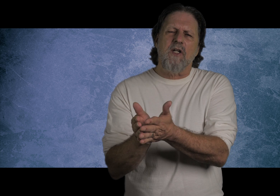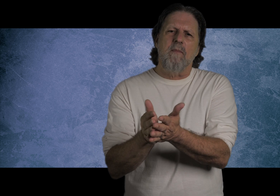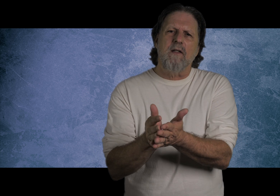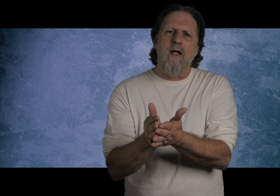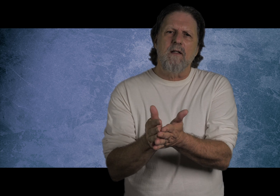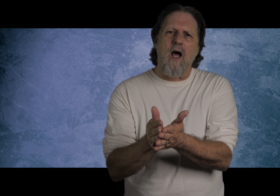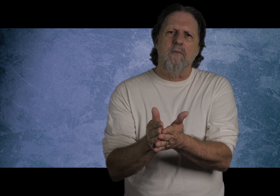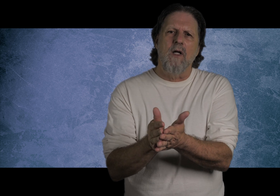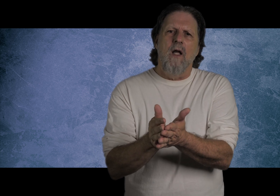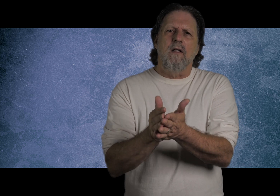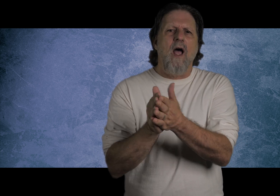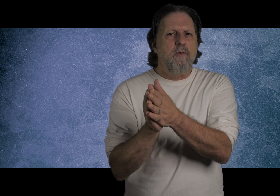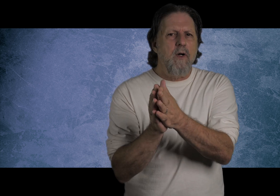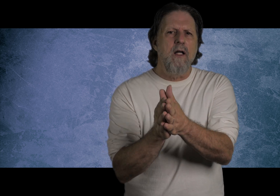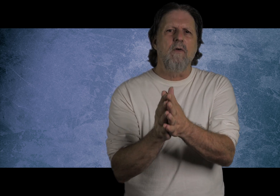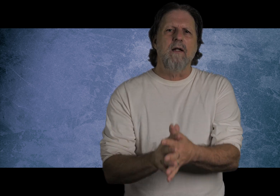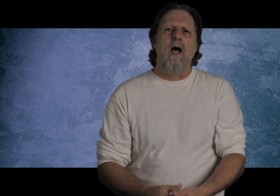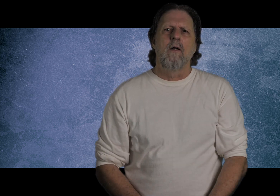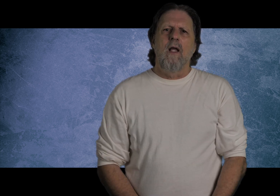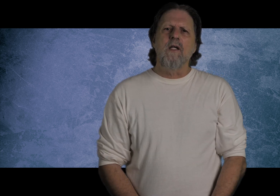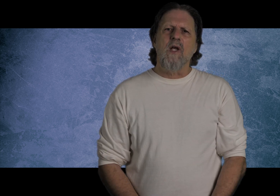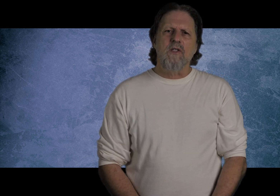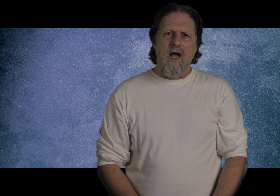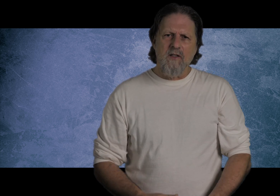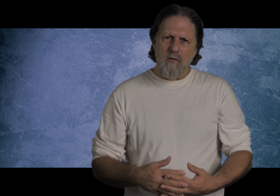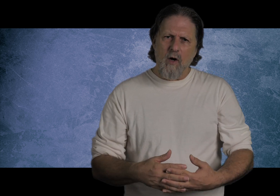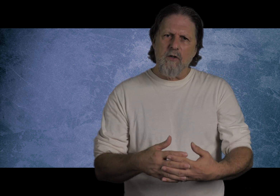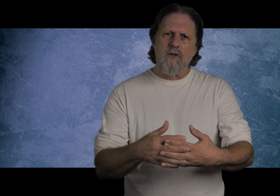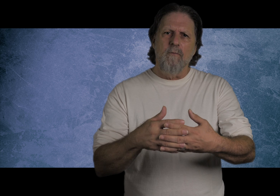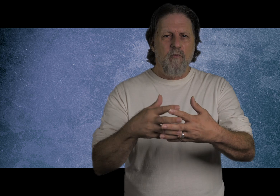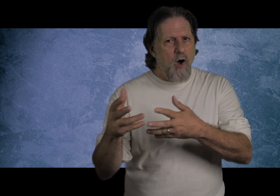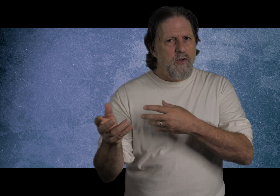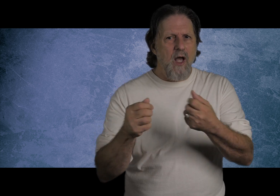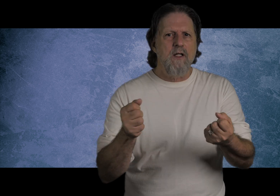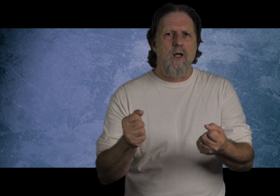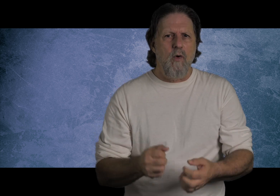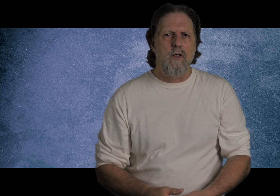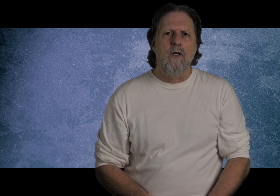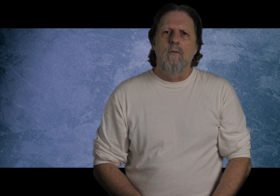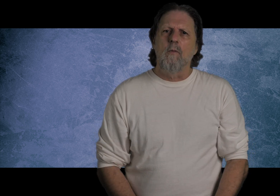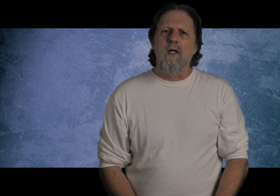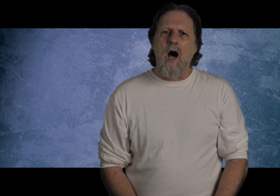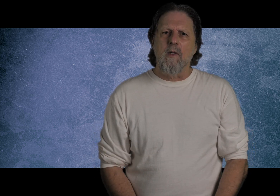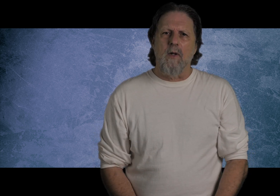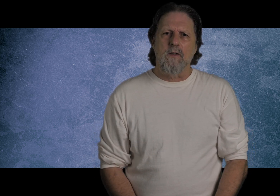say about the end times? The times we're in right now, He said signs and wonders, false signs and wonders, will be commonplace.